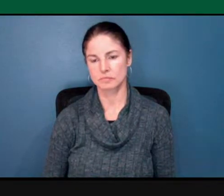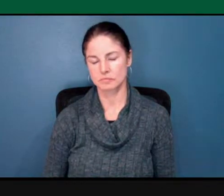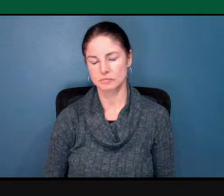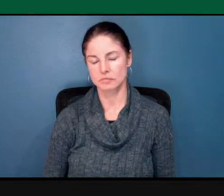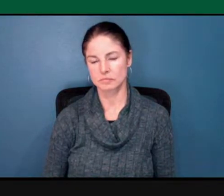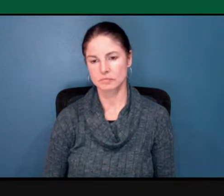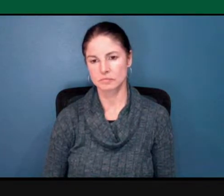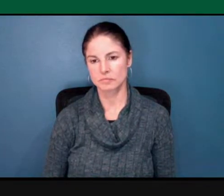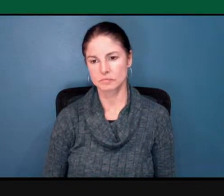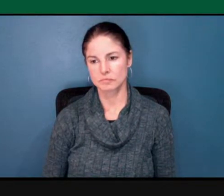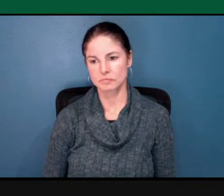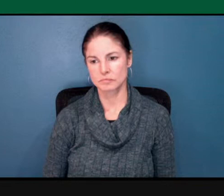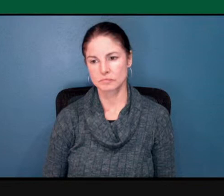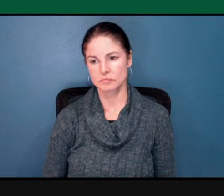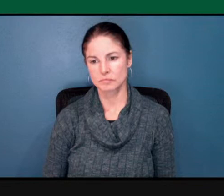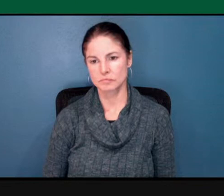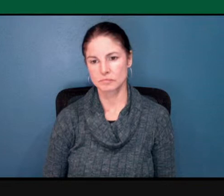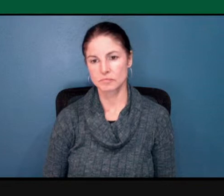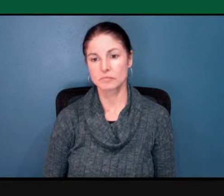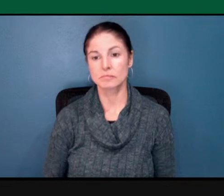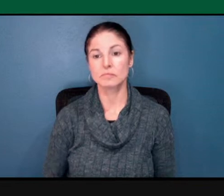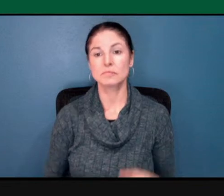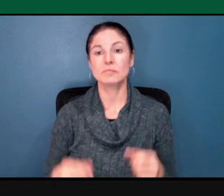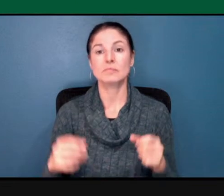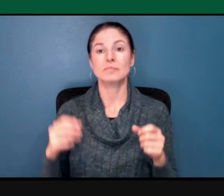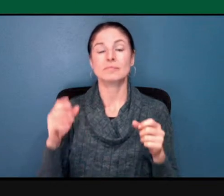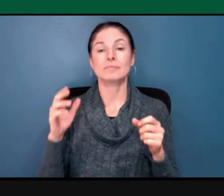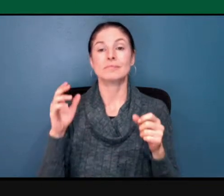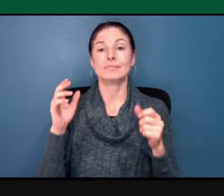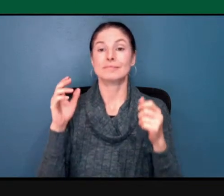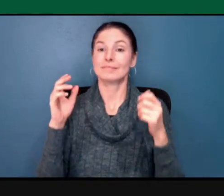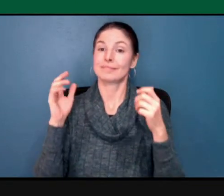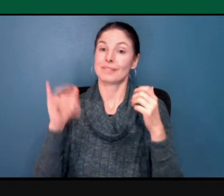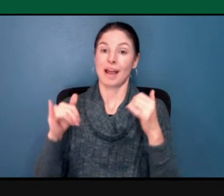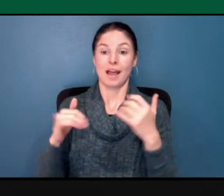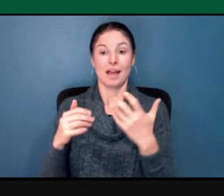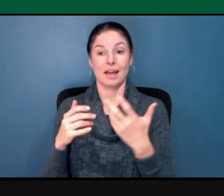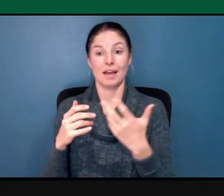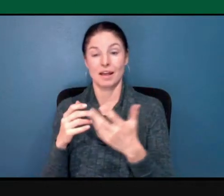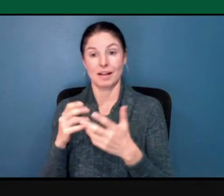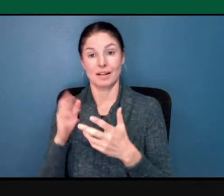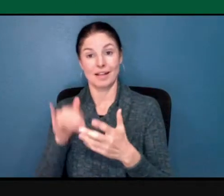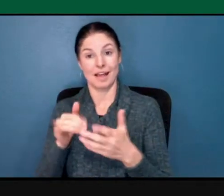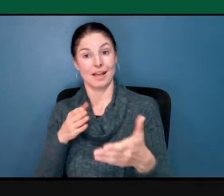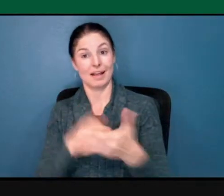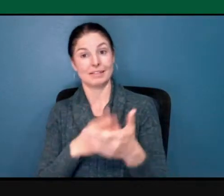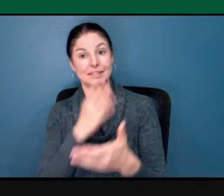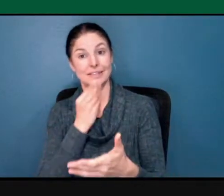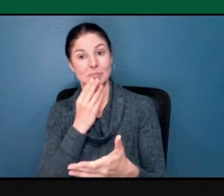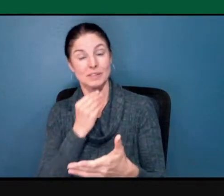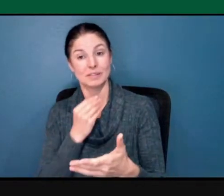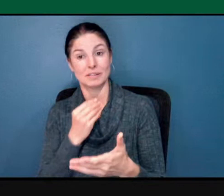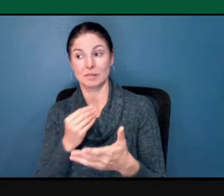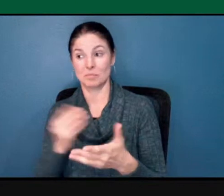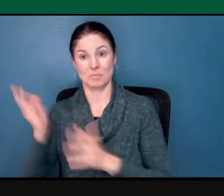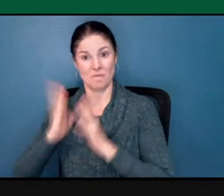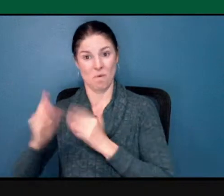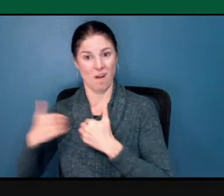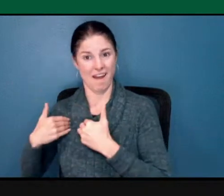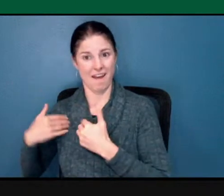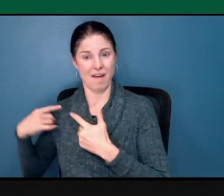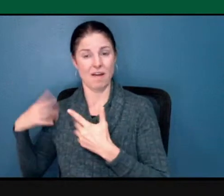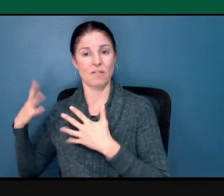hatred, the reemergence of virulent anti-Semitism on college campuses